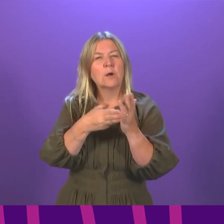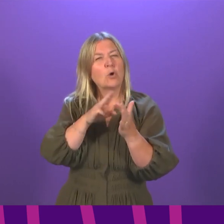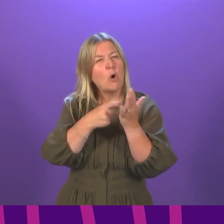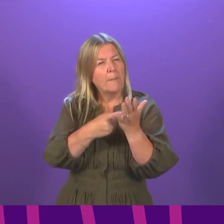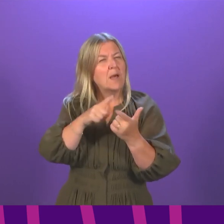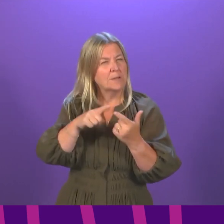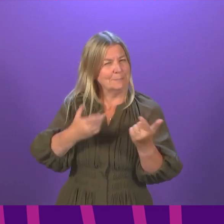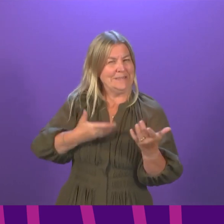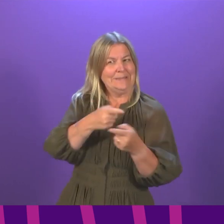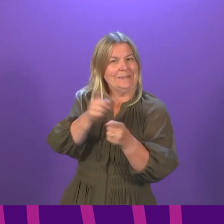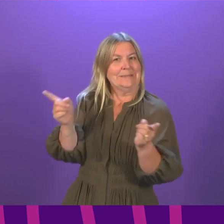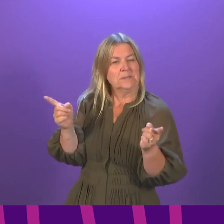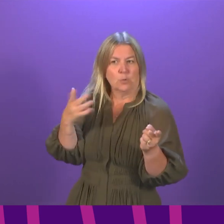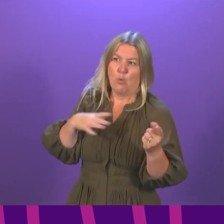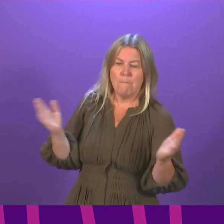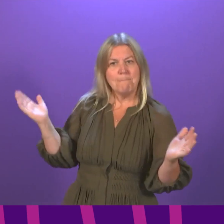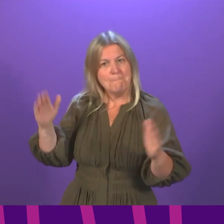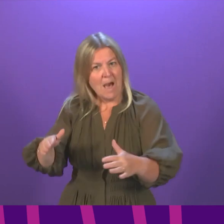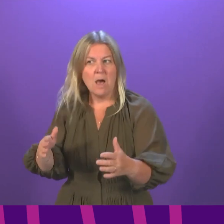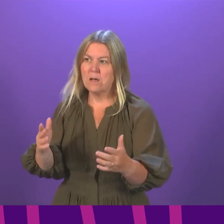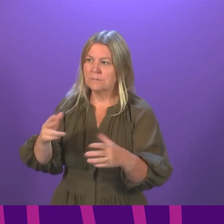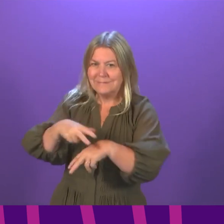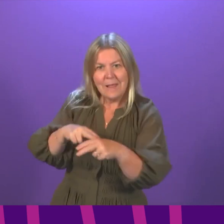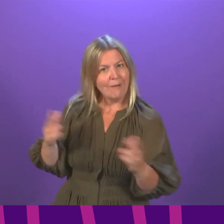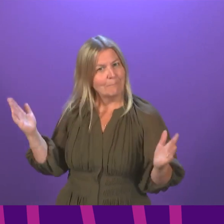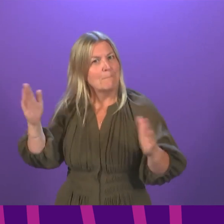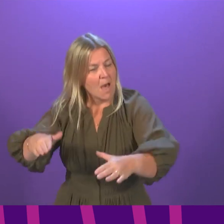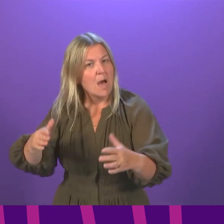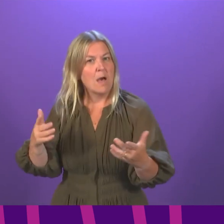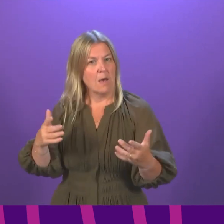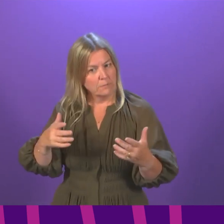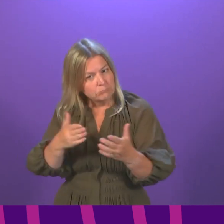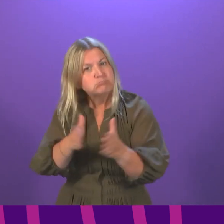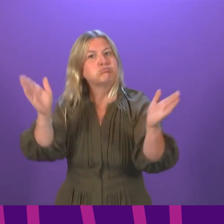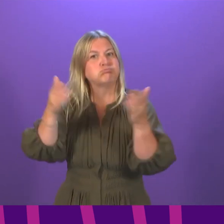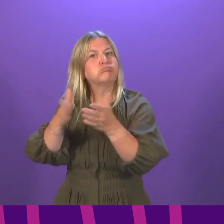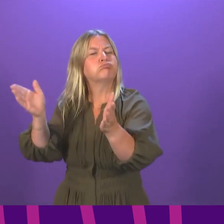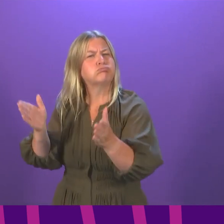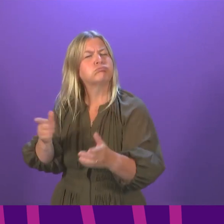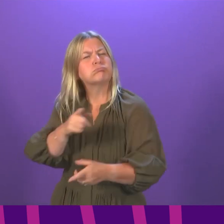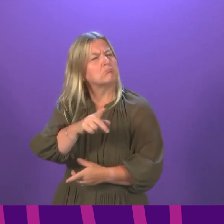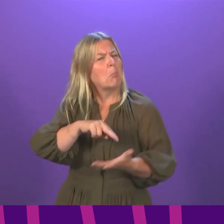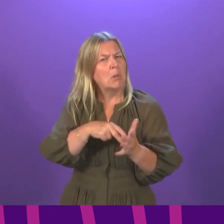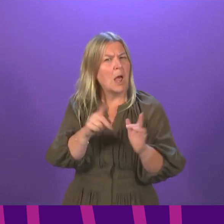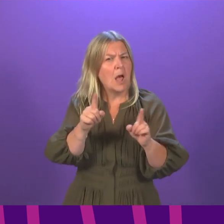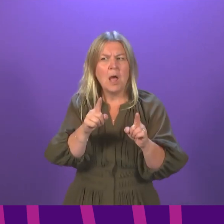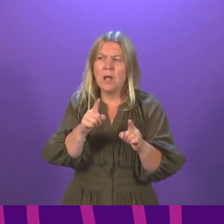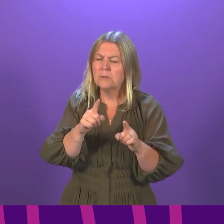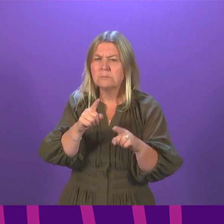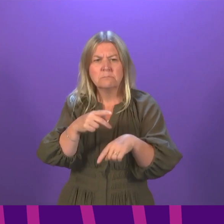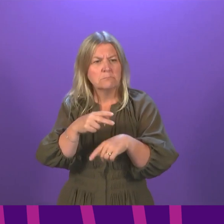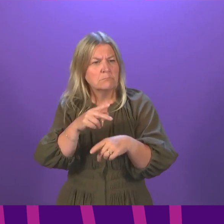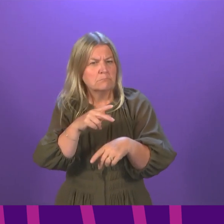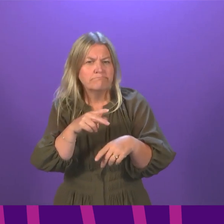Will the First Minister commit to publishing a plan for staggering the return of office workers and the data behind her